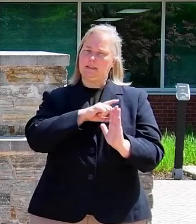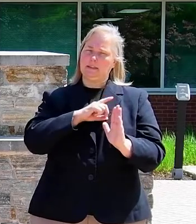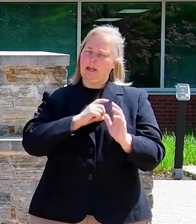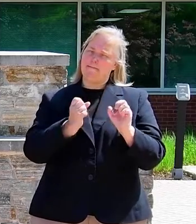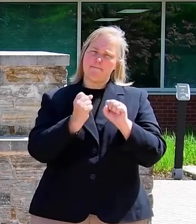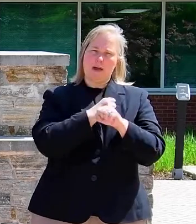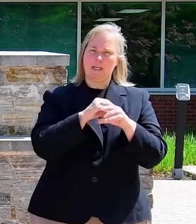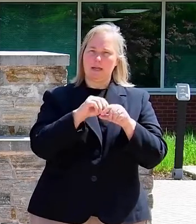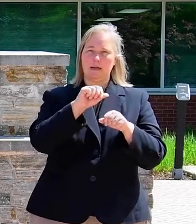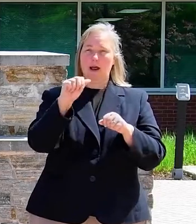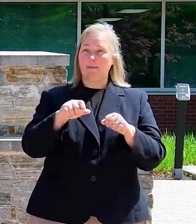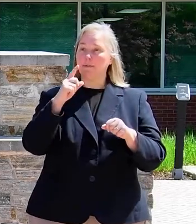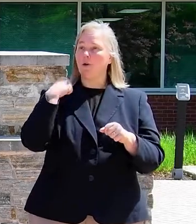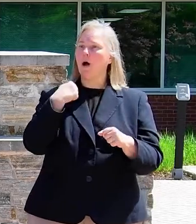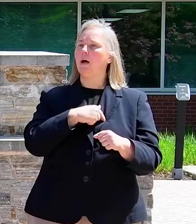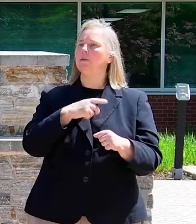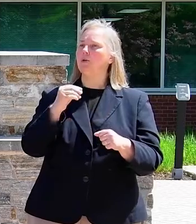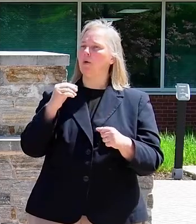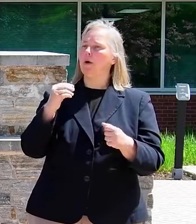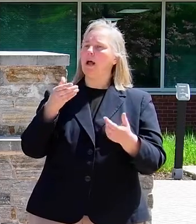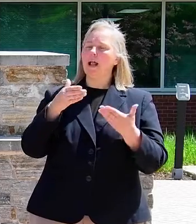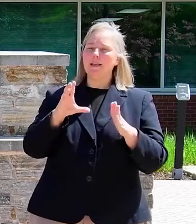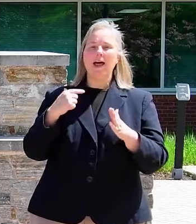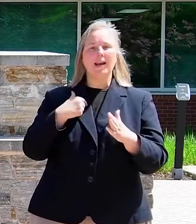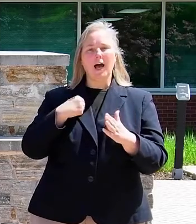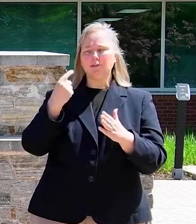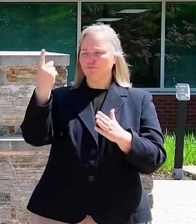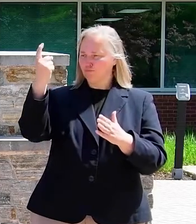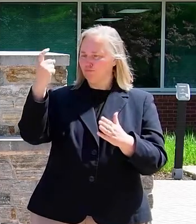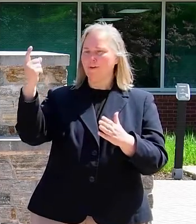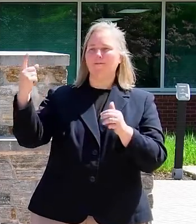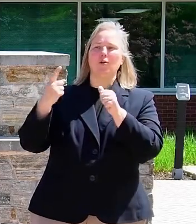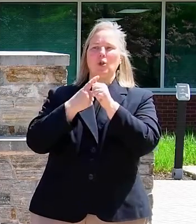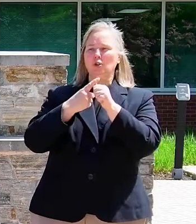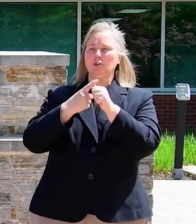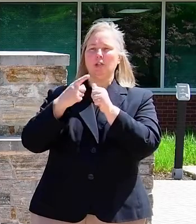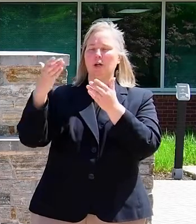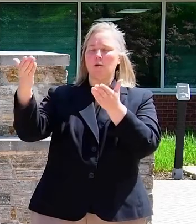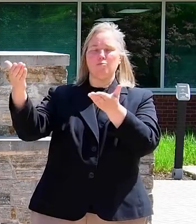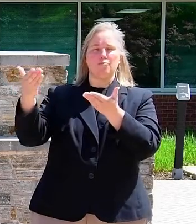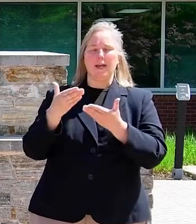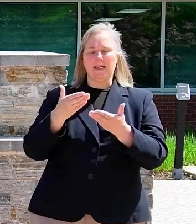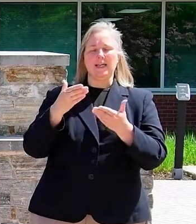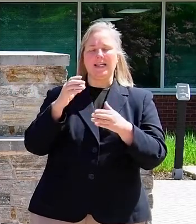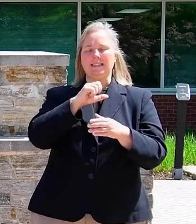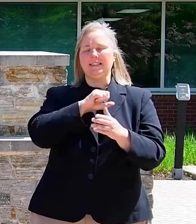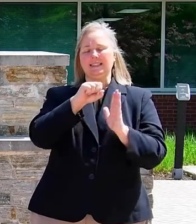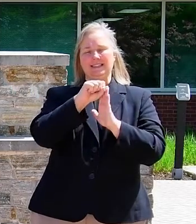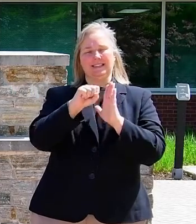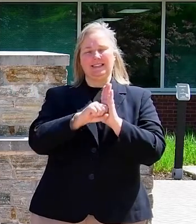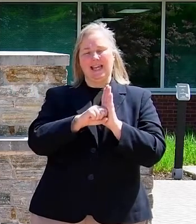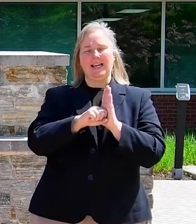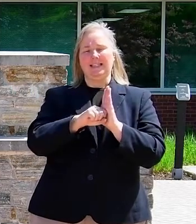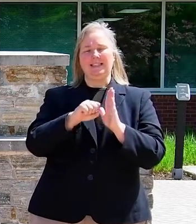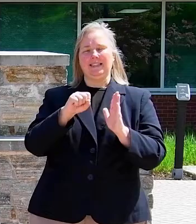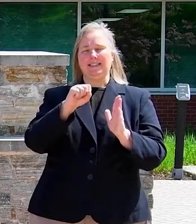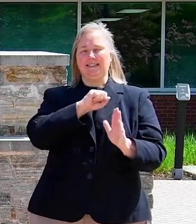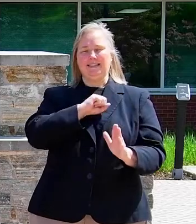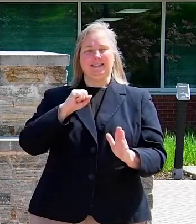in Annapolis for us. So let us bring up first State Senate Delegation Chair Clarence Lamb.